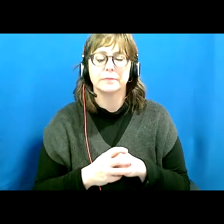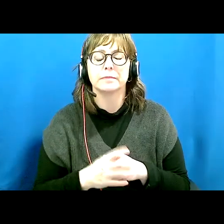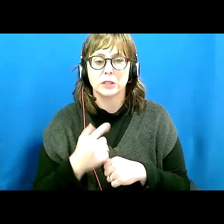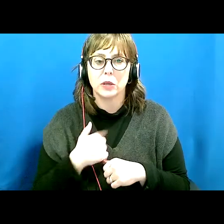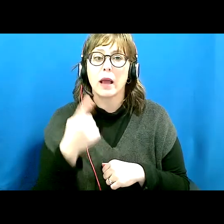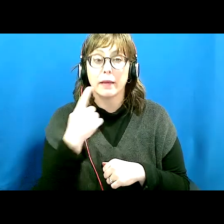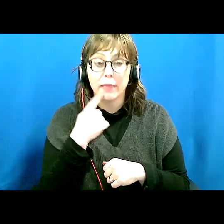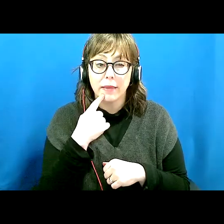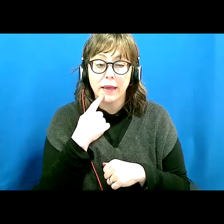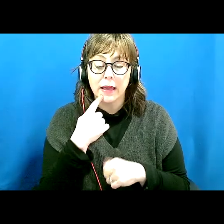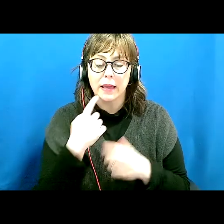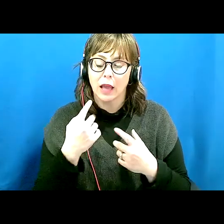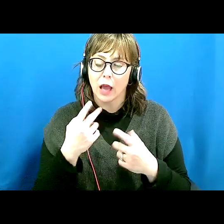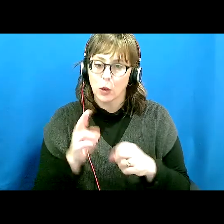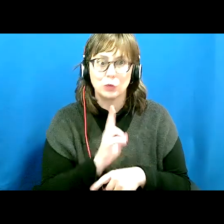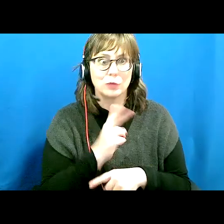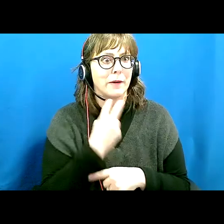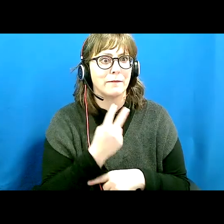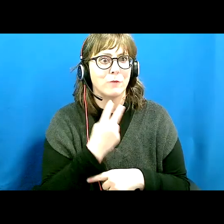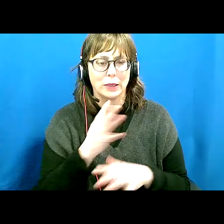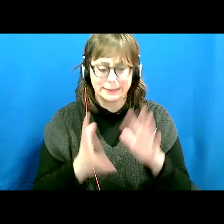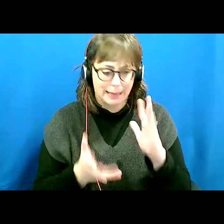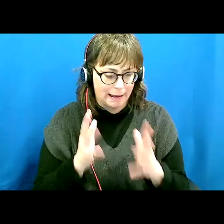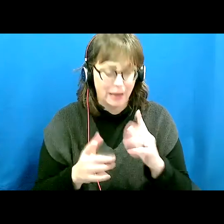with my voice. So just pretend it's radio.